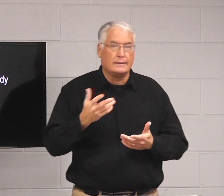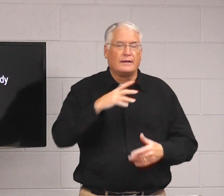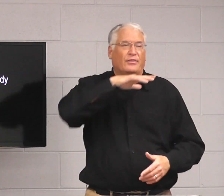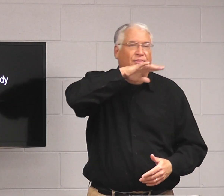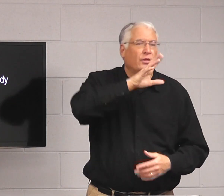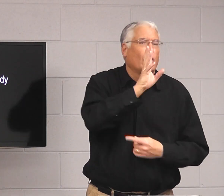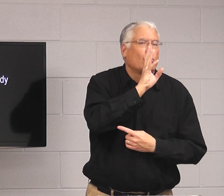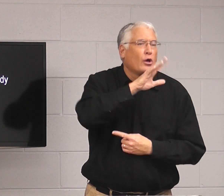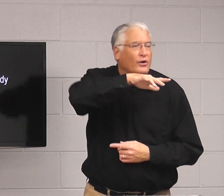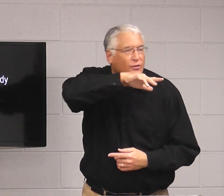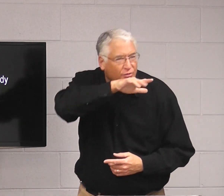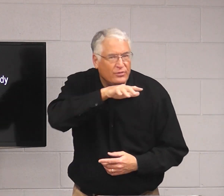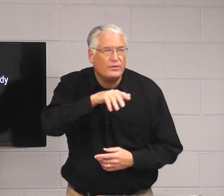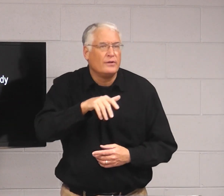woman, filthy talk.